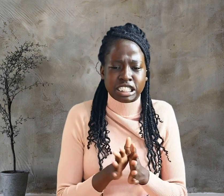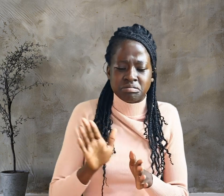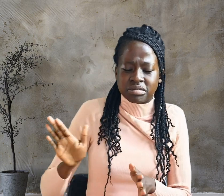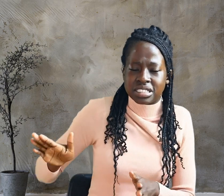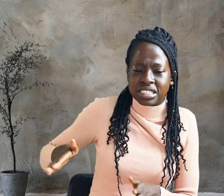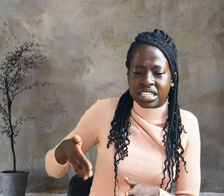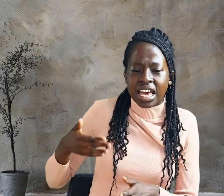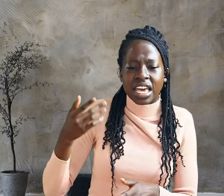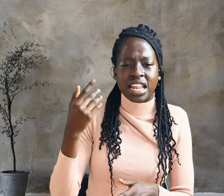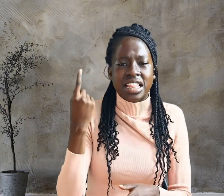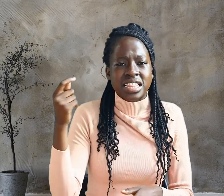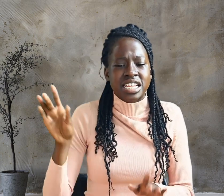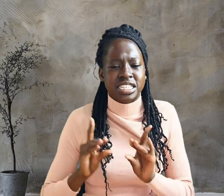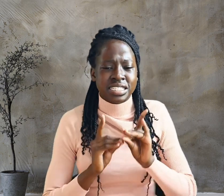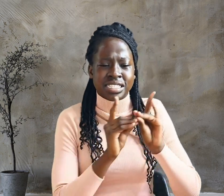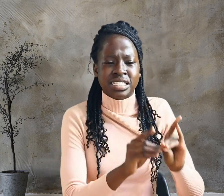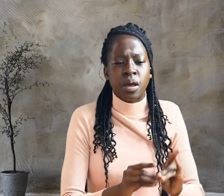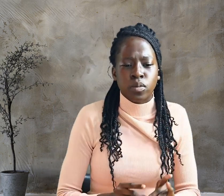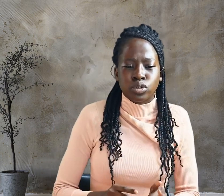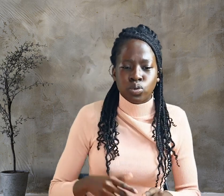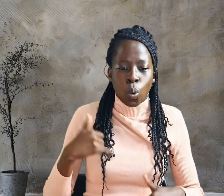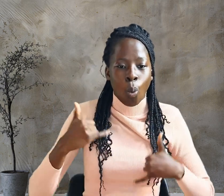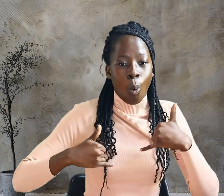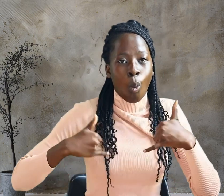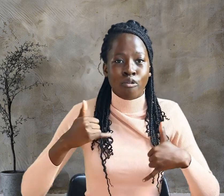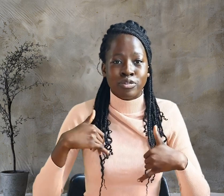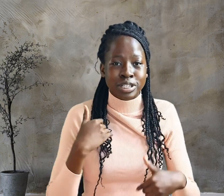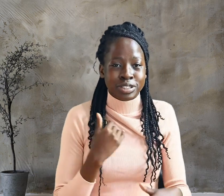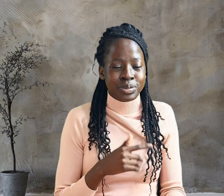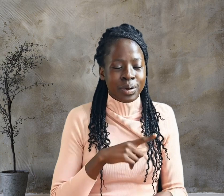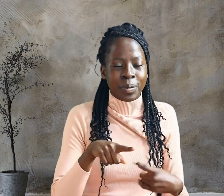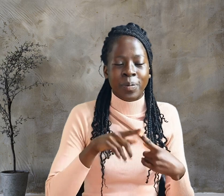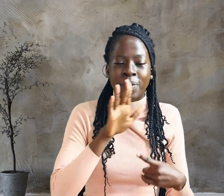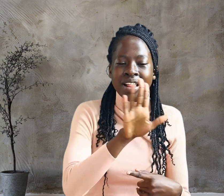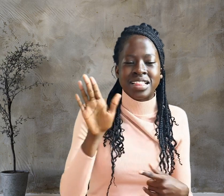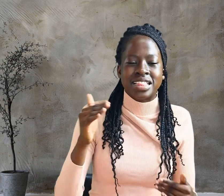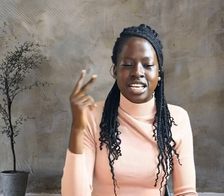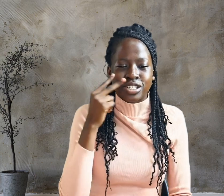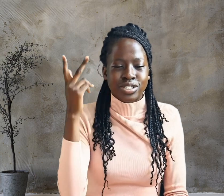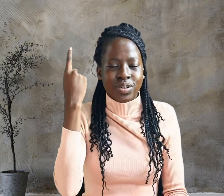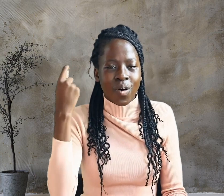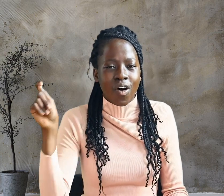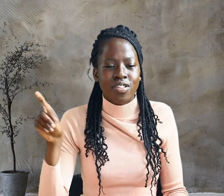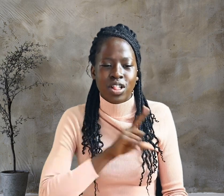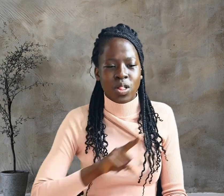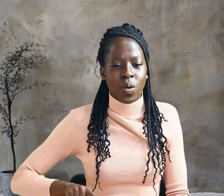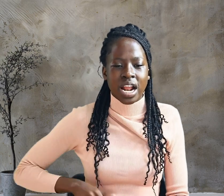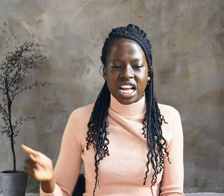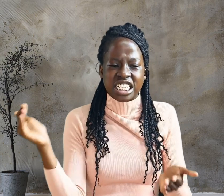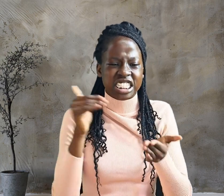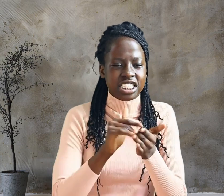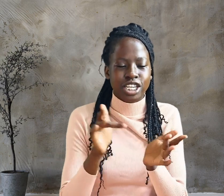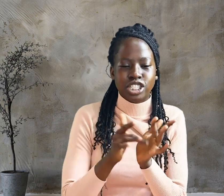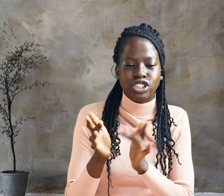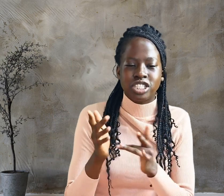overjoyed when they saw the Lord. Again Jesus said, Peace be with you.